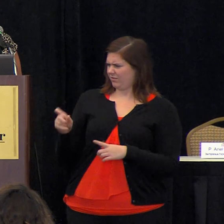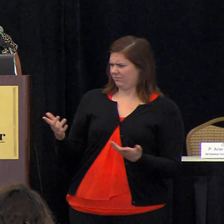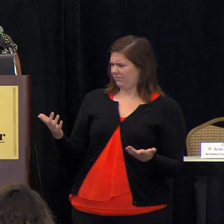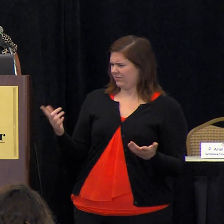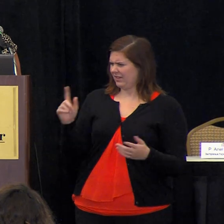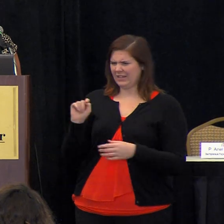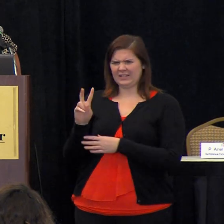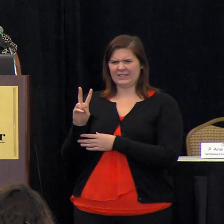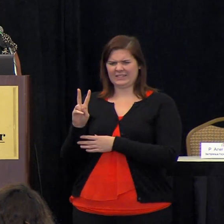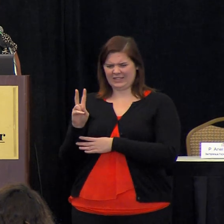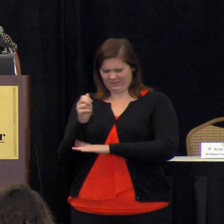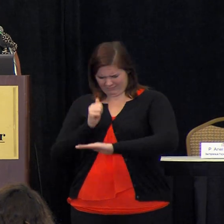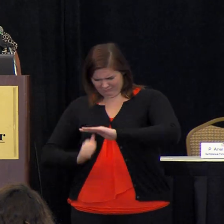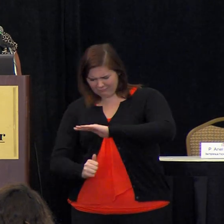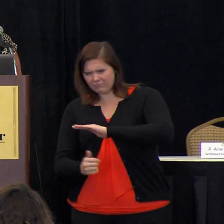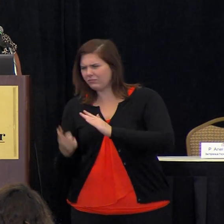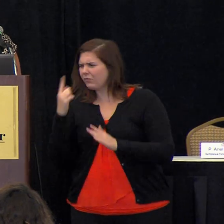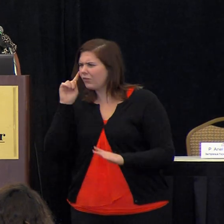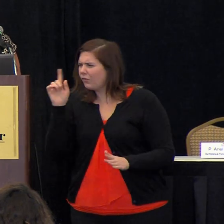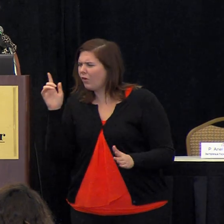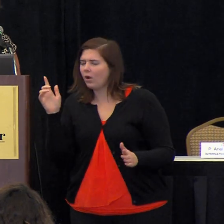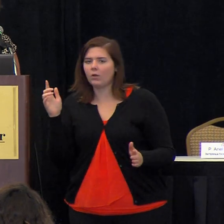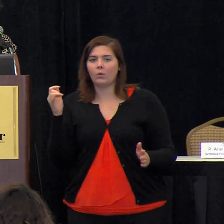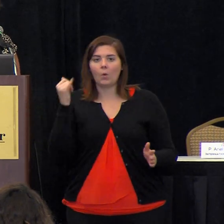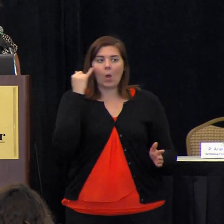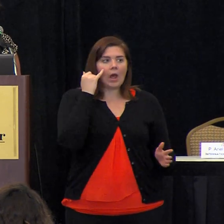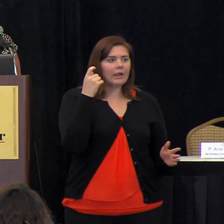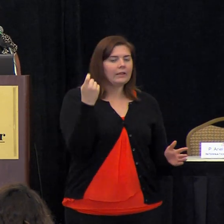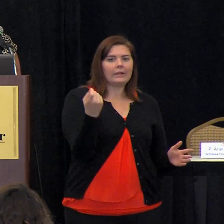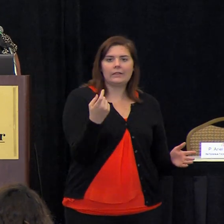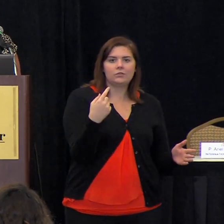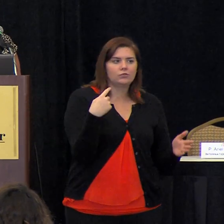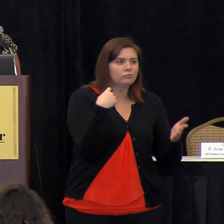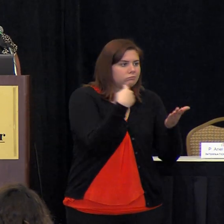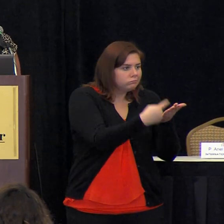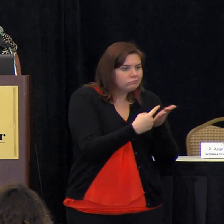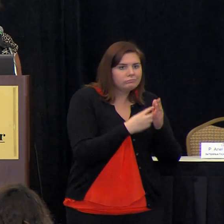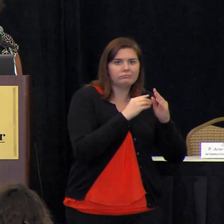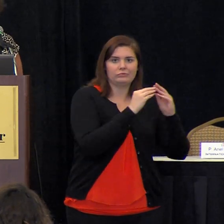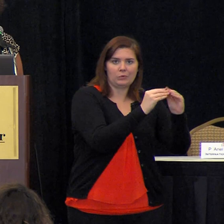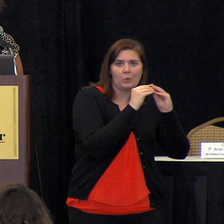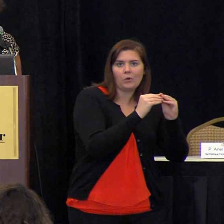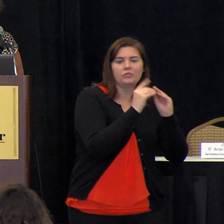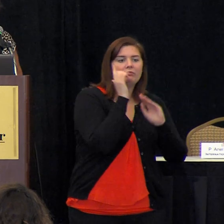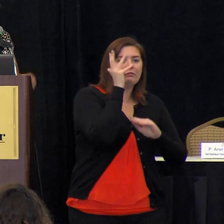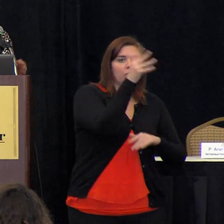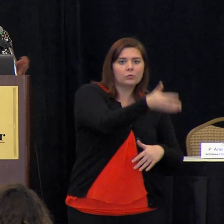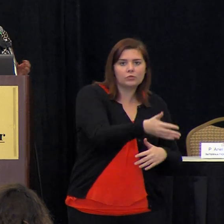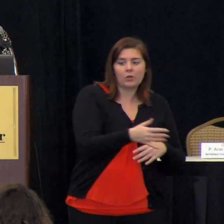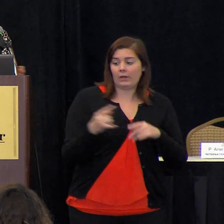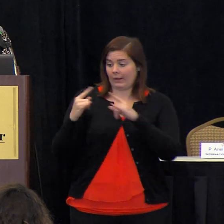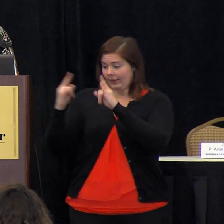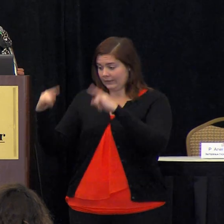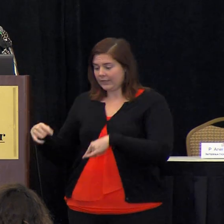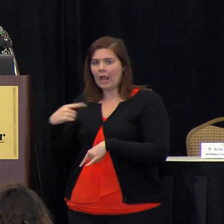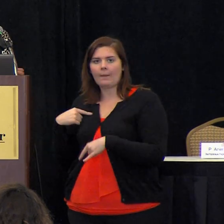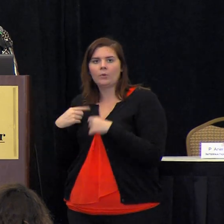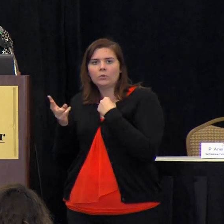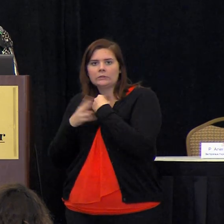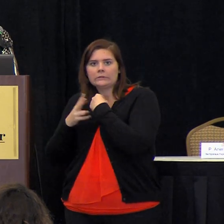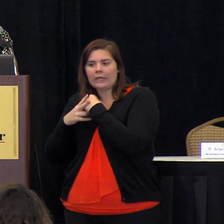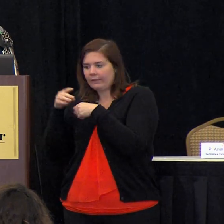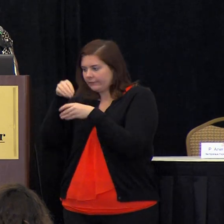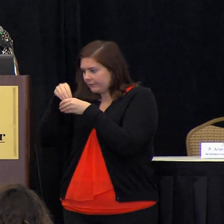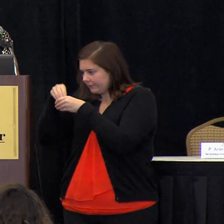are they all those tvs for well it's in case they have to barter for something else in the future in a resettlement camp you stored every